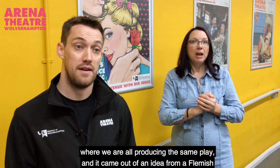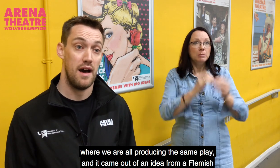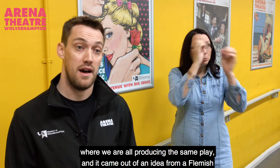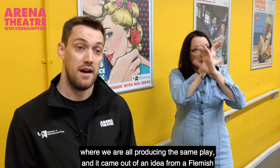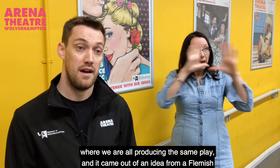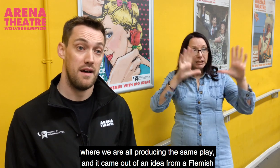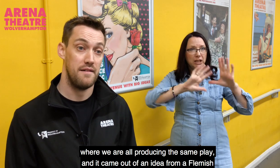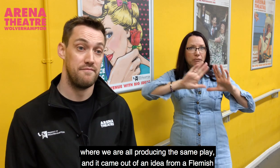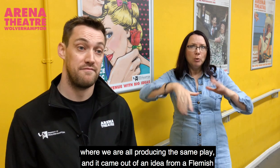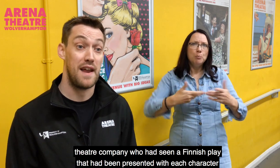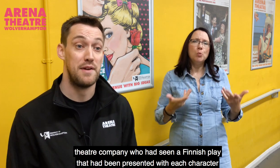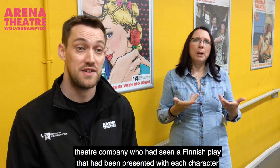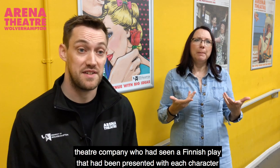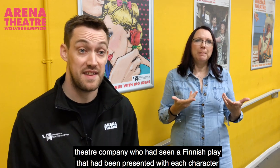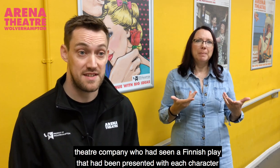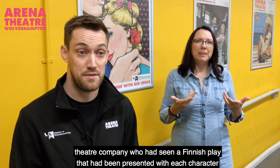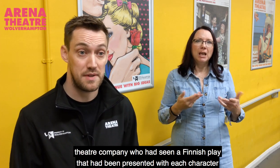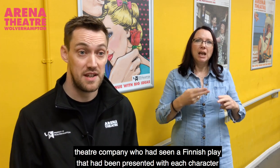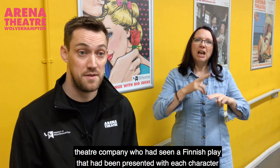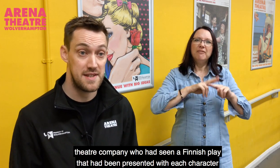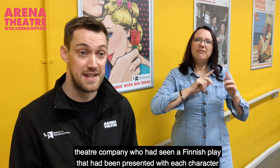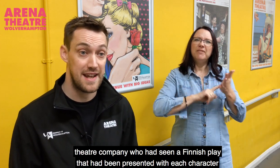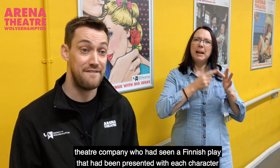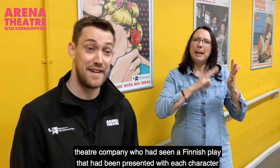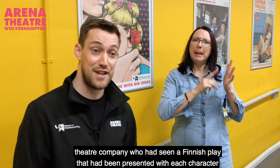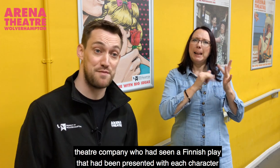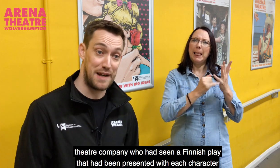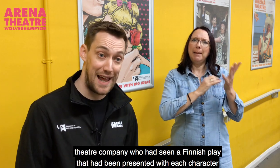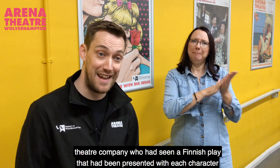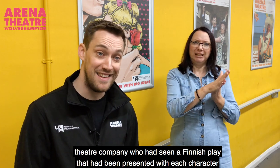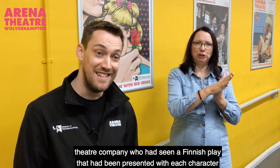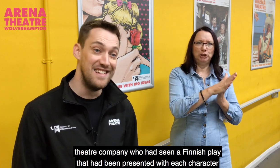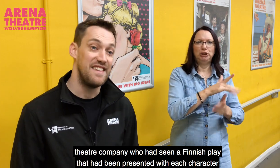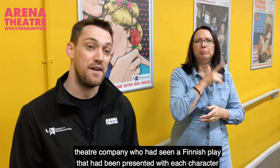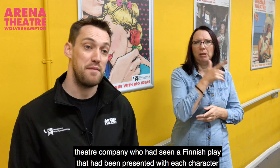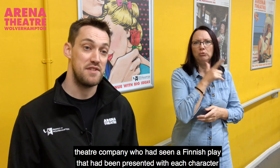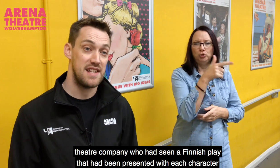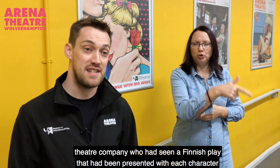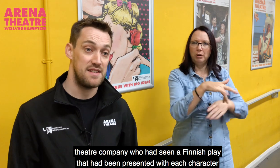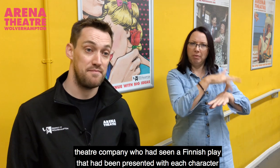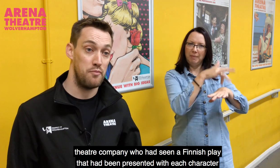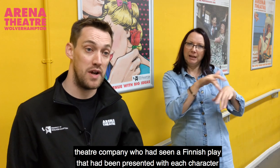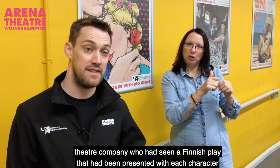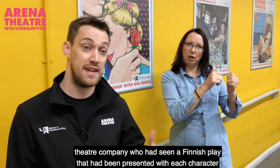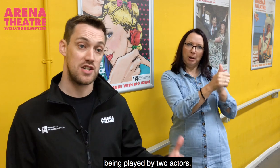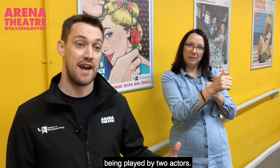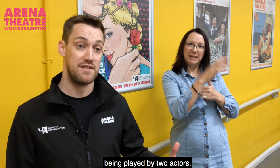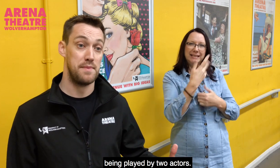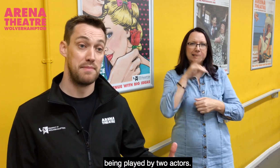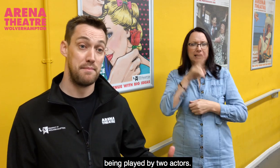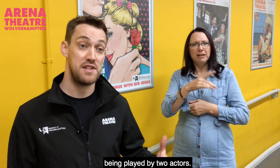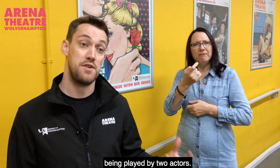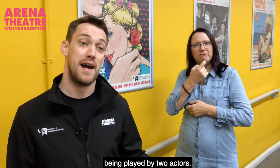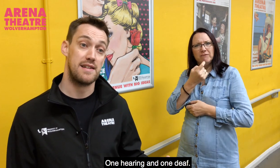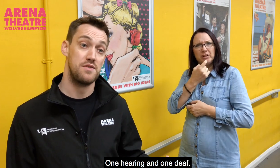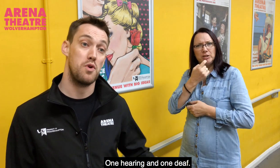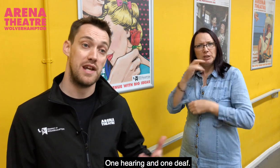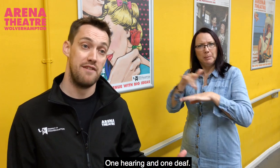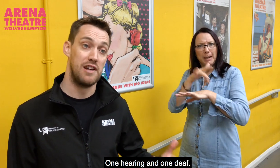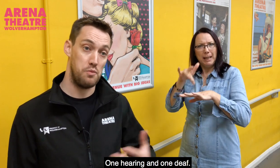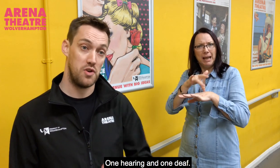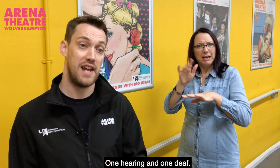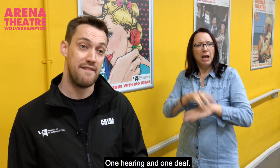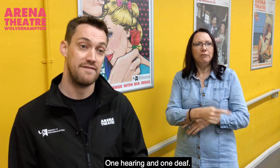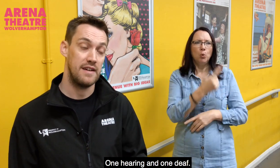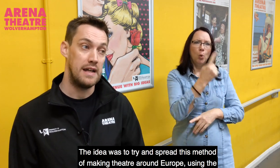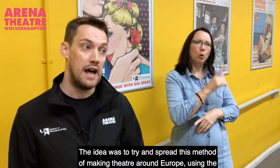a Flemish theatre company who had seen a Finnish play that had been presented with each character being played by two actors one